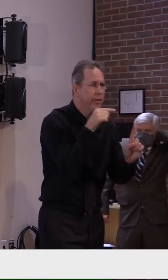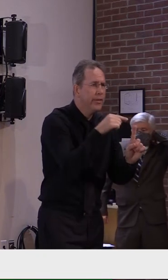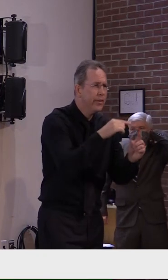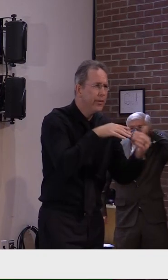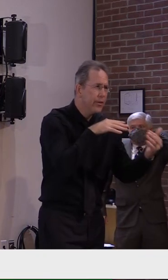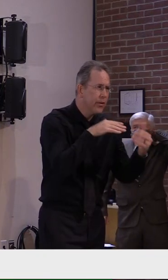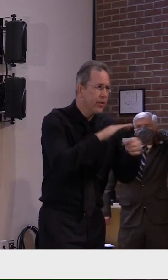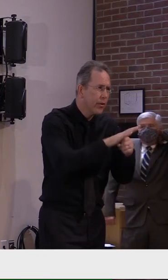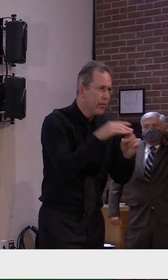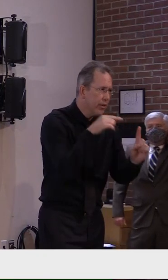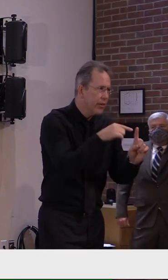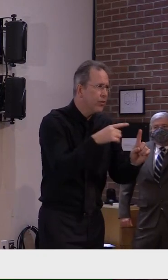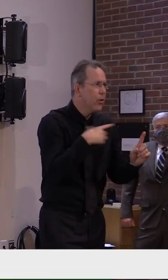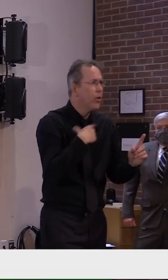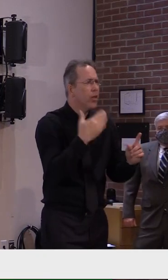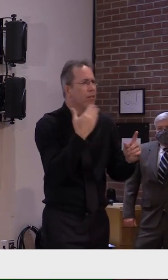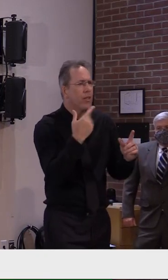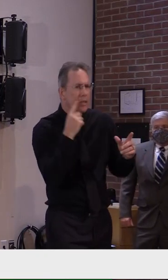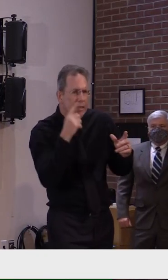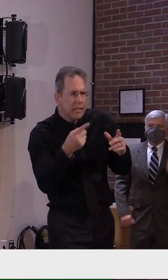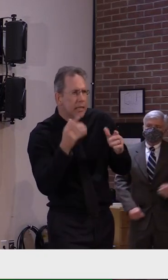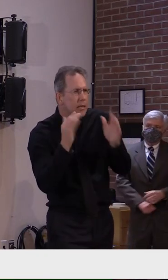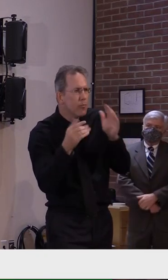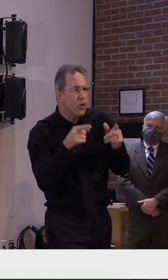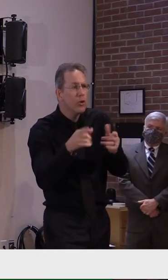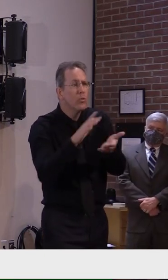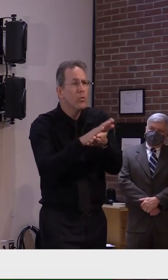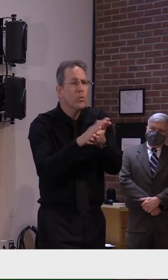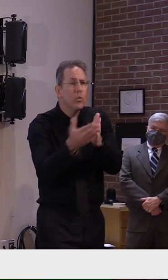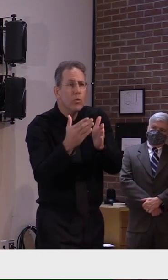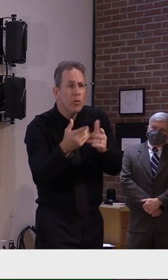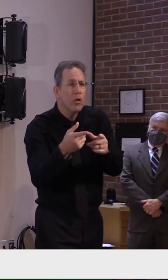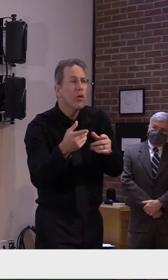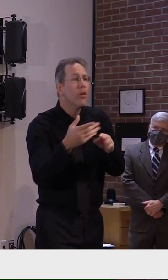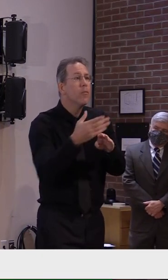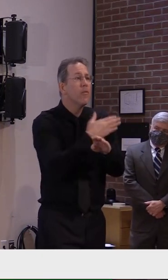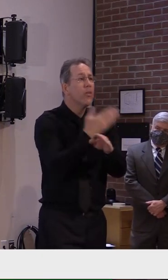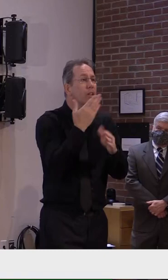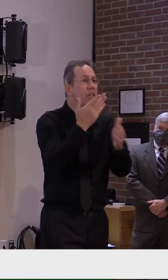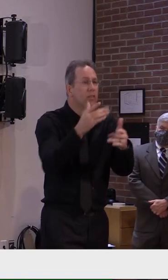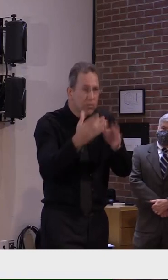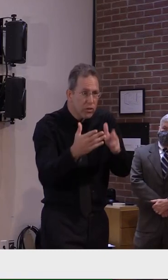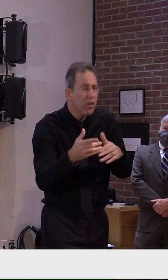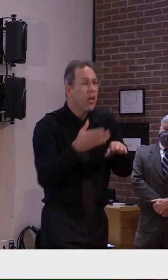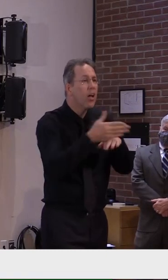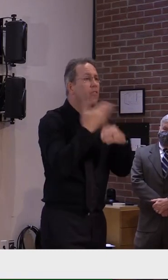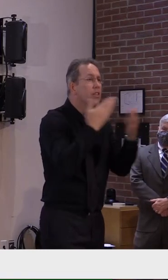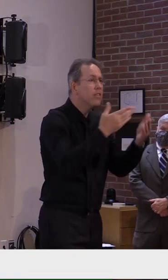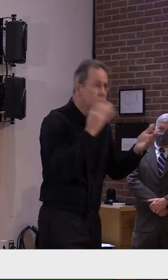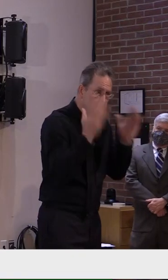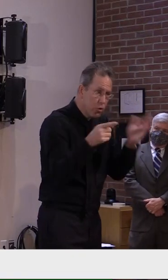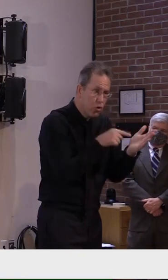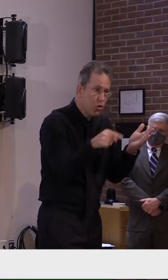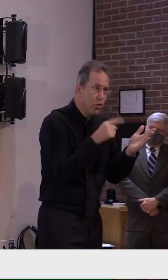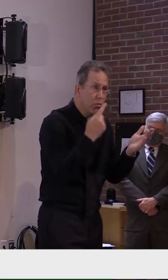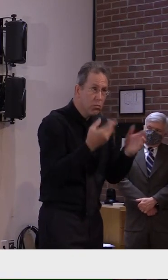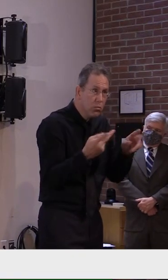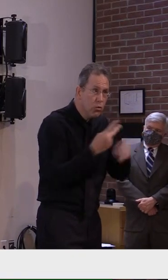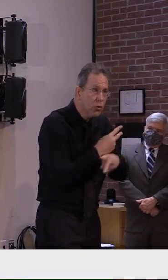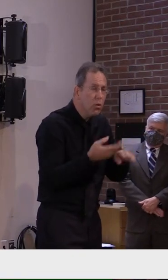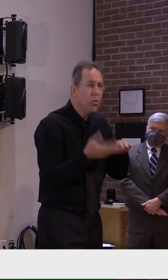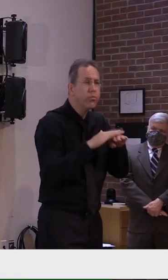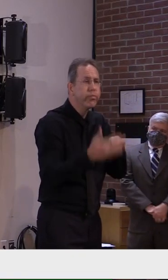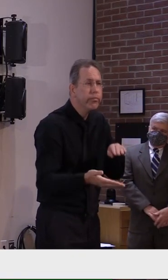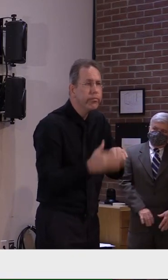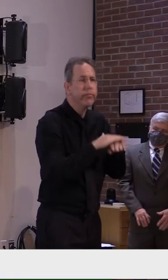And that will all be really, really helpful for us in addition to just the usual daily case data that we get from people